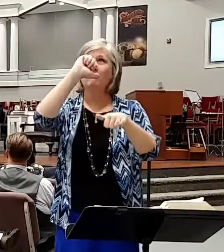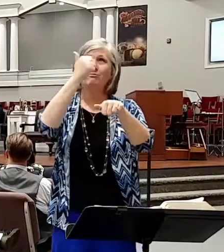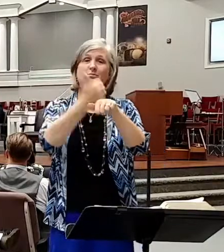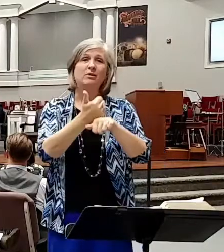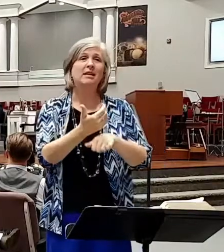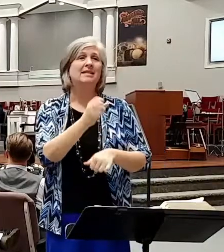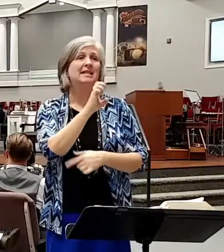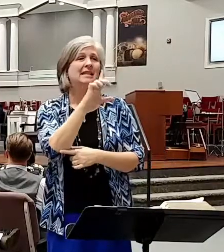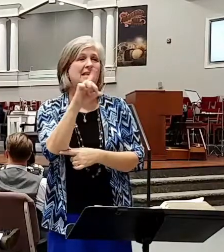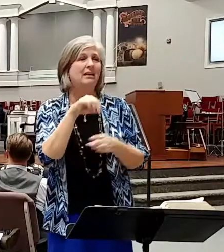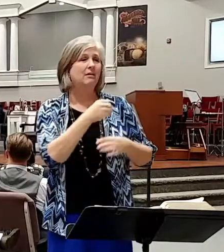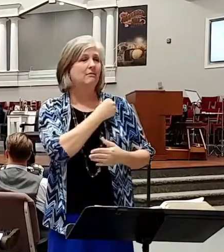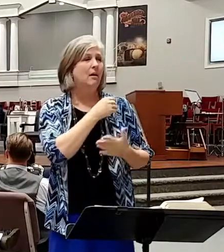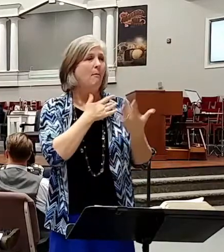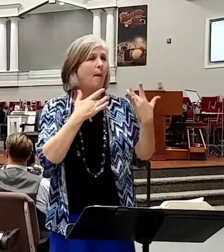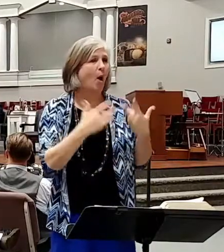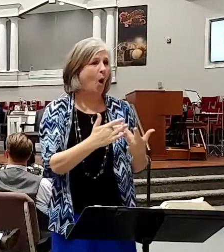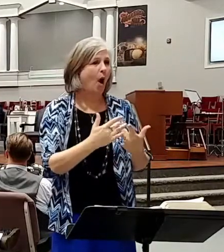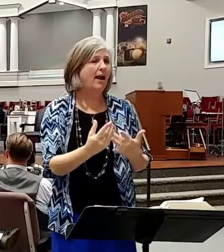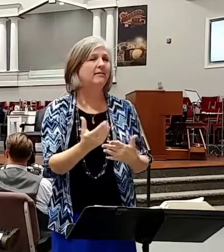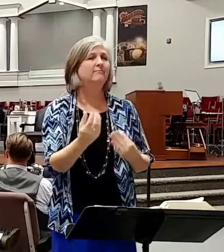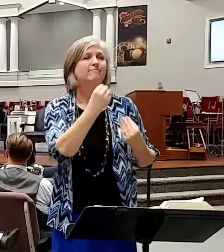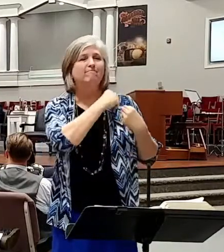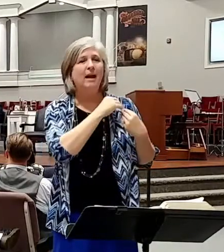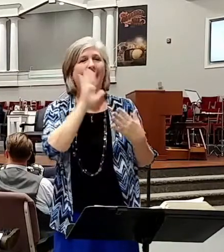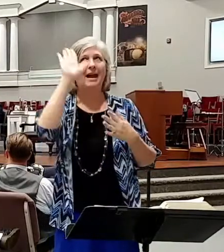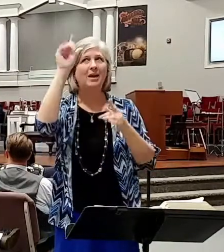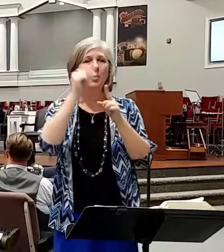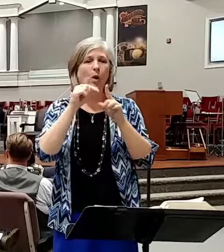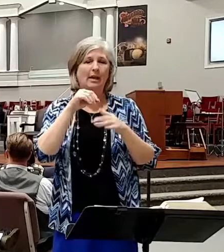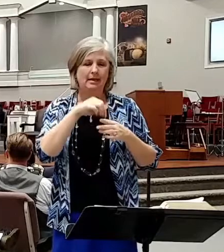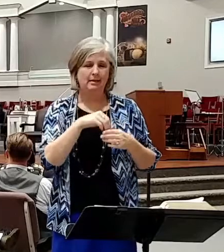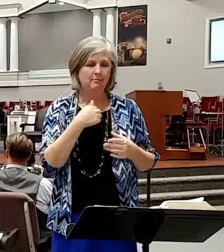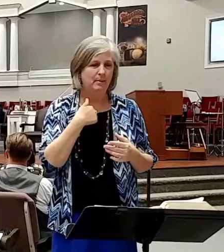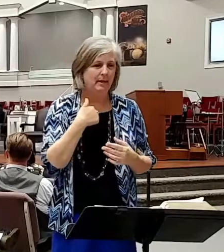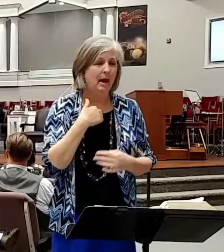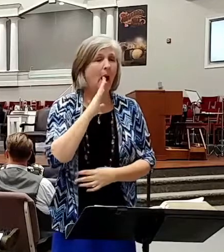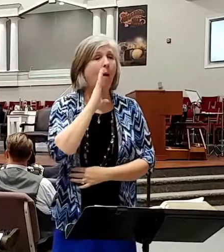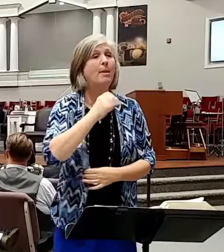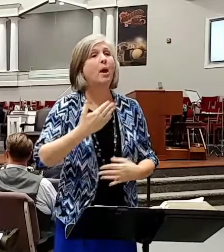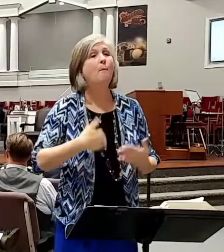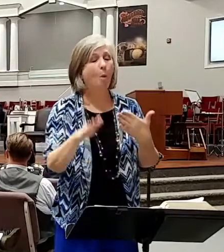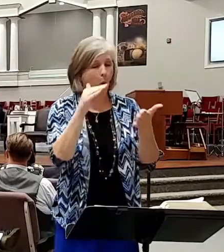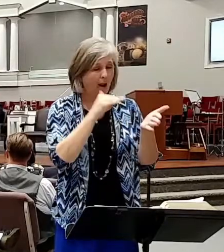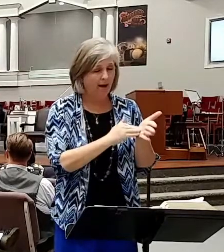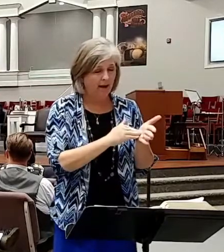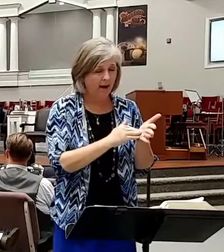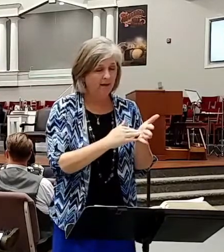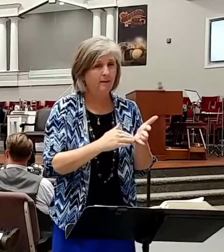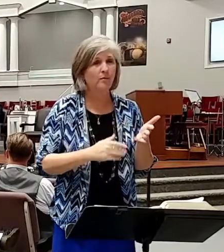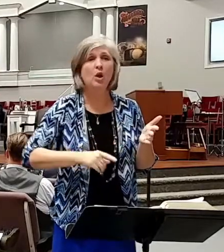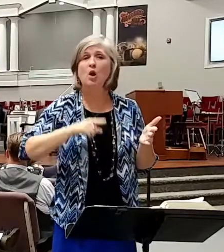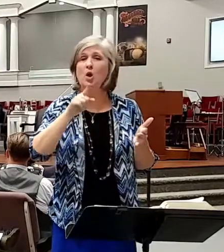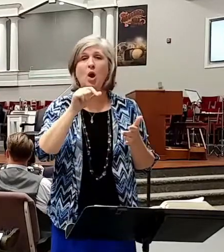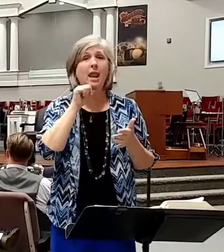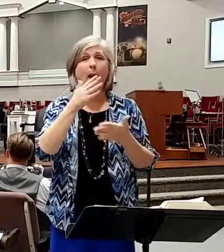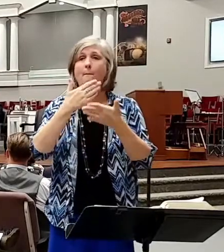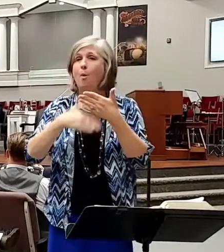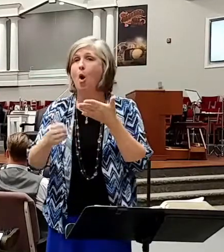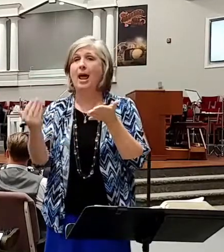heart. He deposited that Word in me, being born again. Now listen to me. You're not born again apart from the Word of